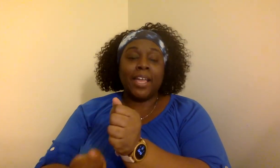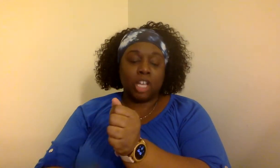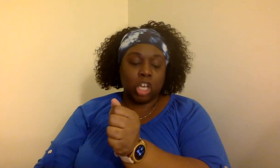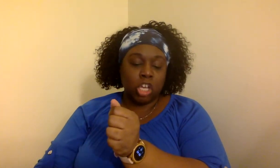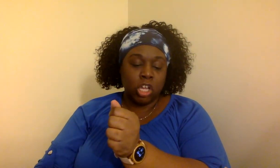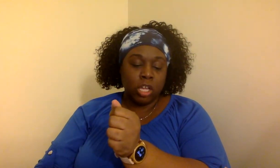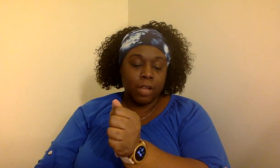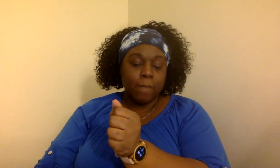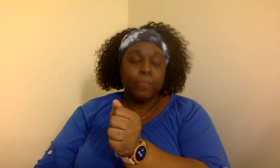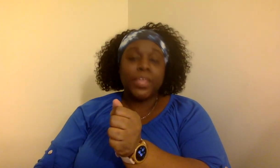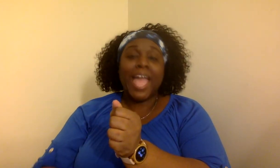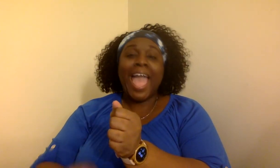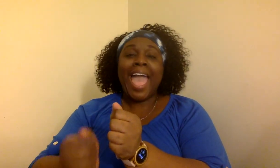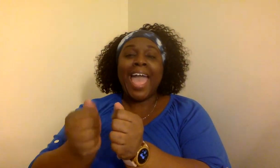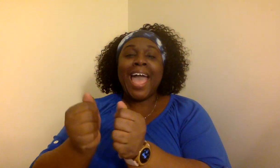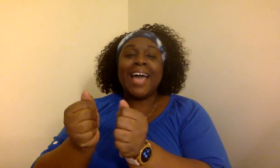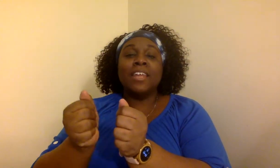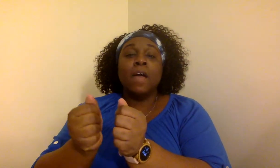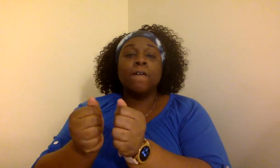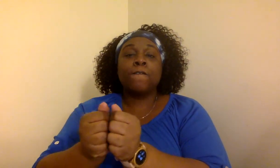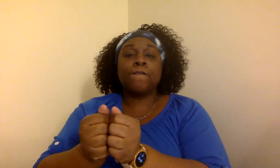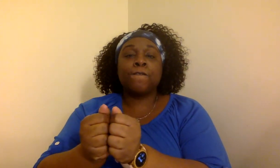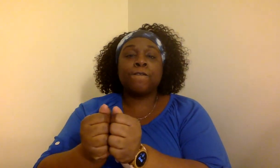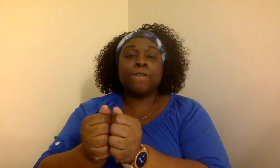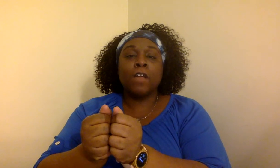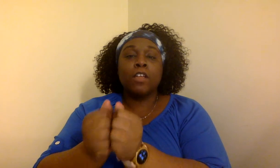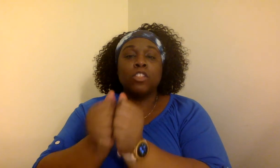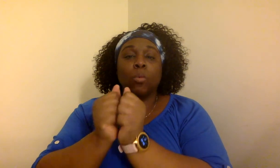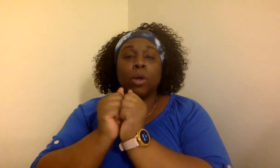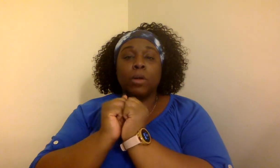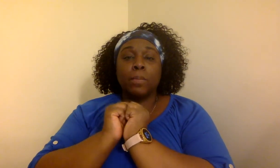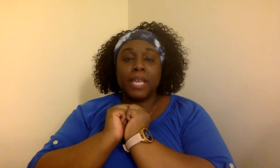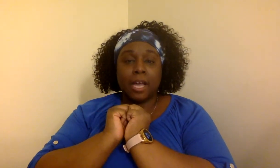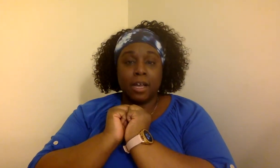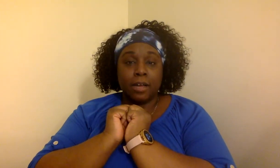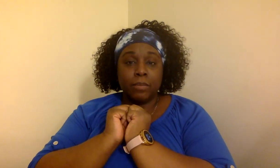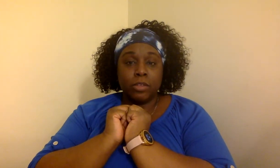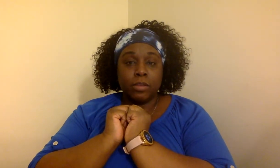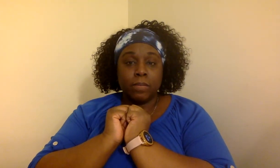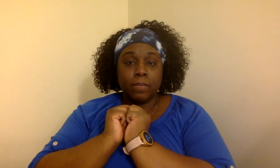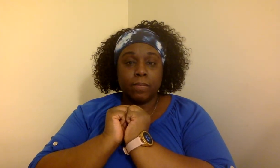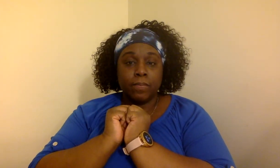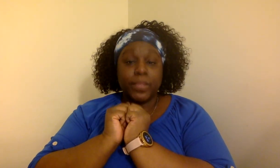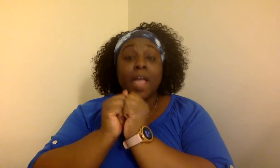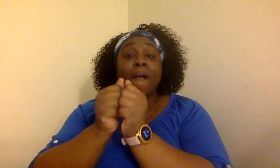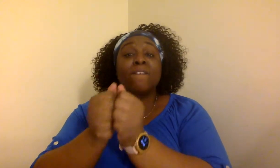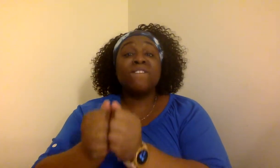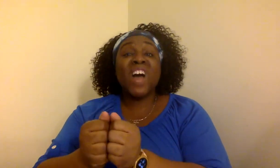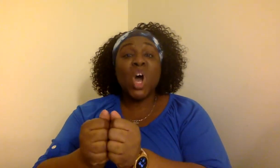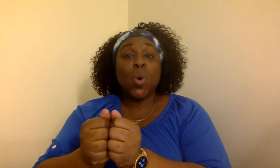K. Add F. The word becomes foam.